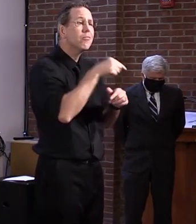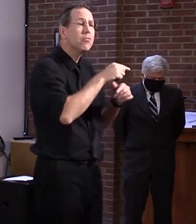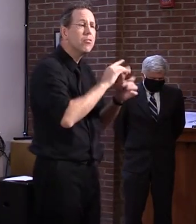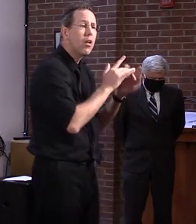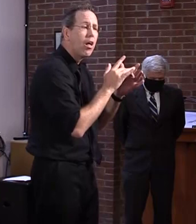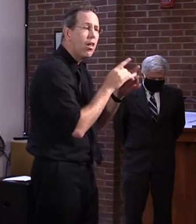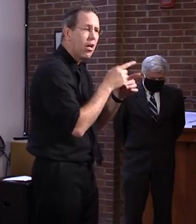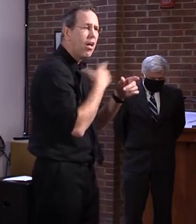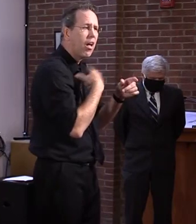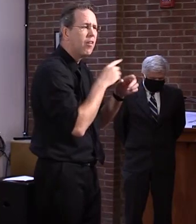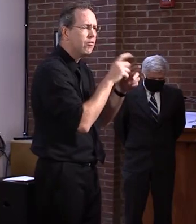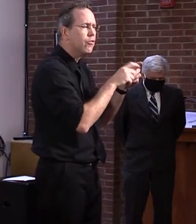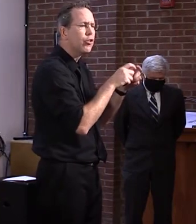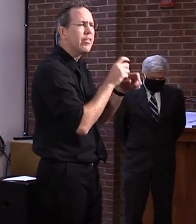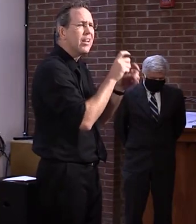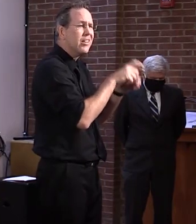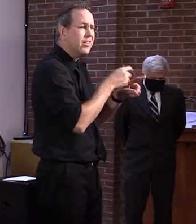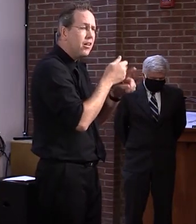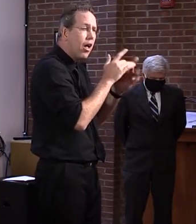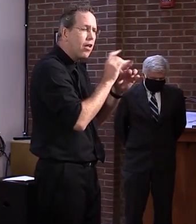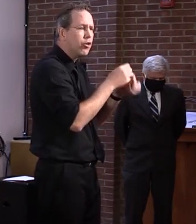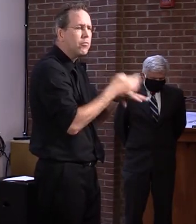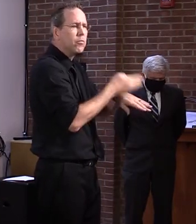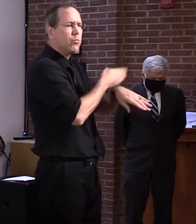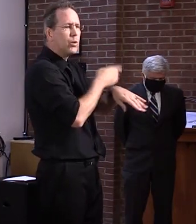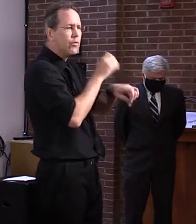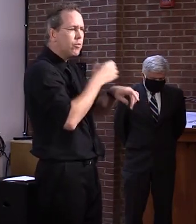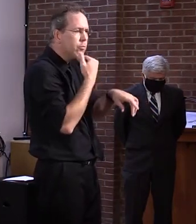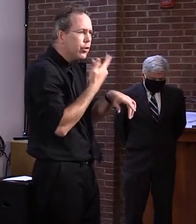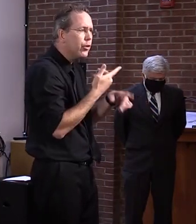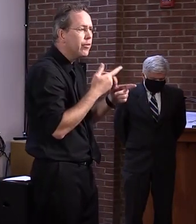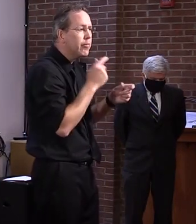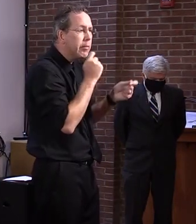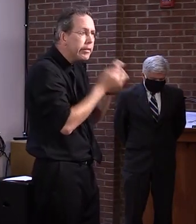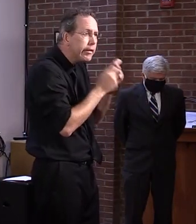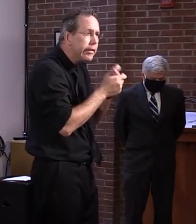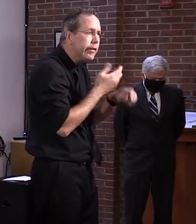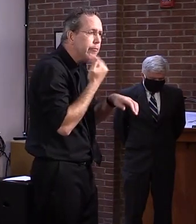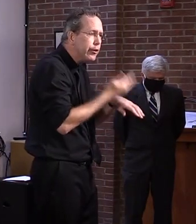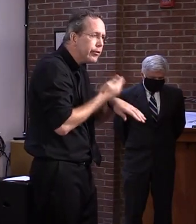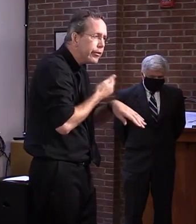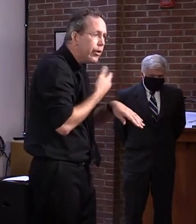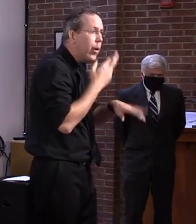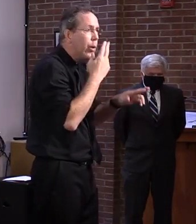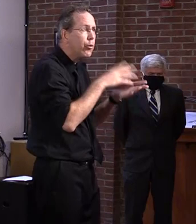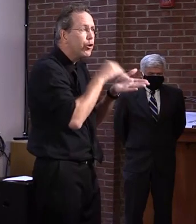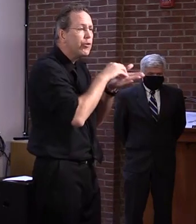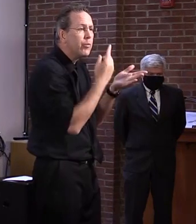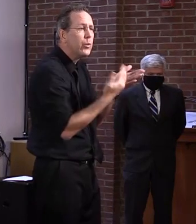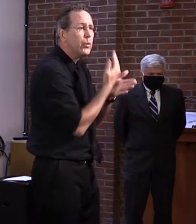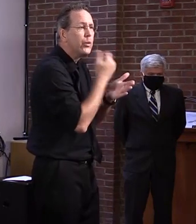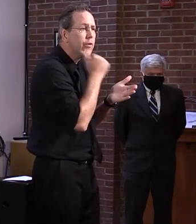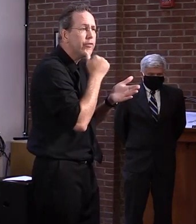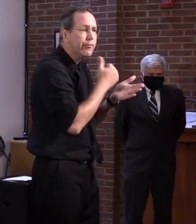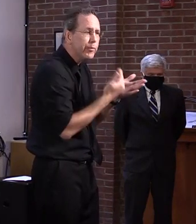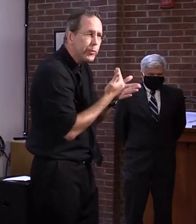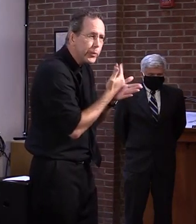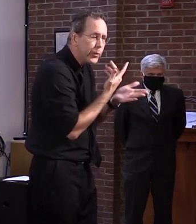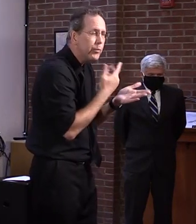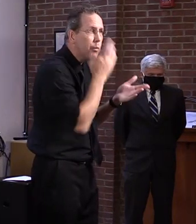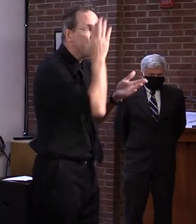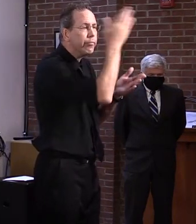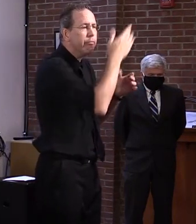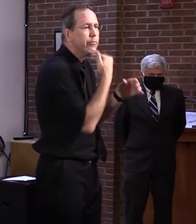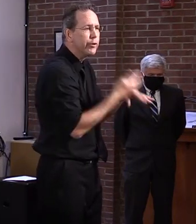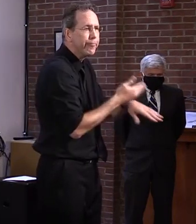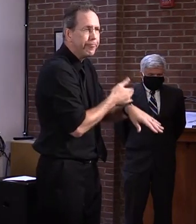it and, and technology is changing all the time. So maybe we'll learn something and maybe we'll be able to do it better. Certainly governor. we, we